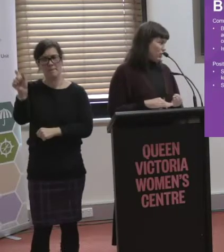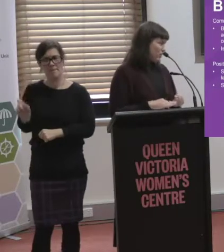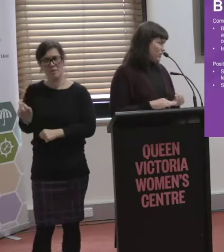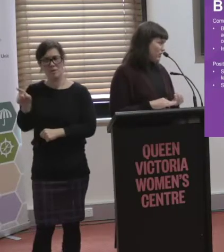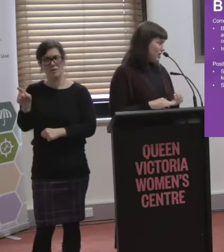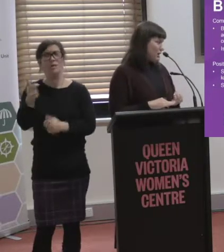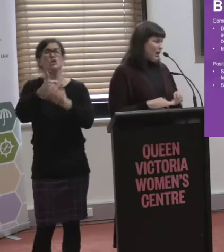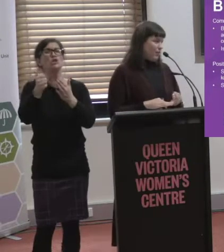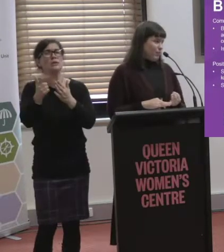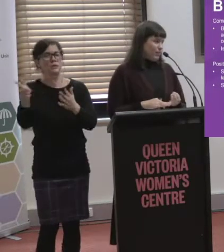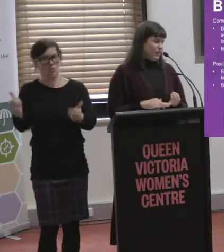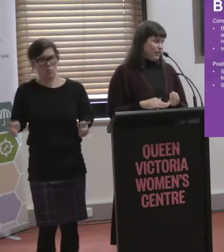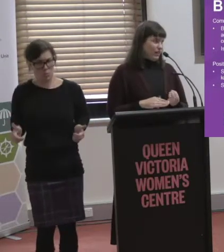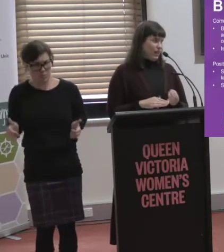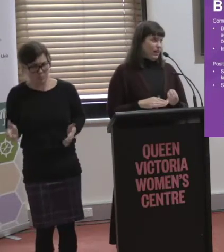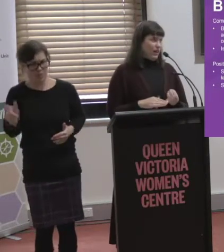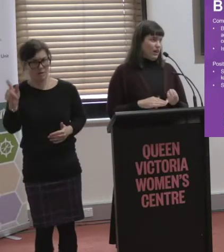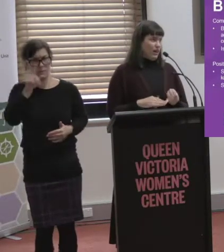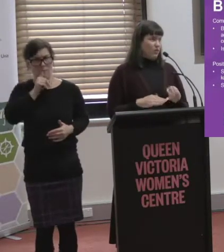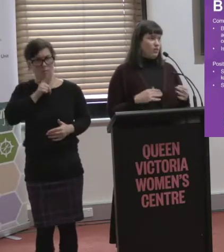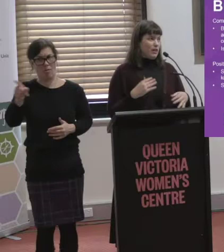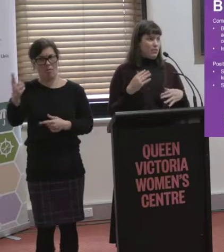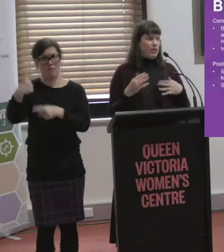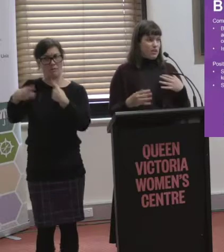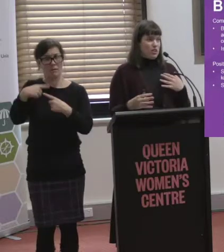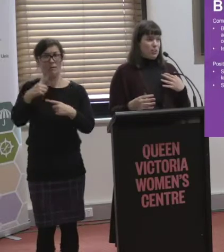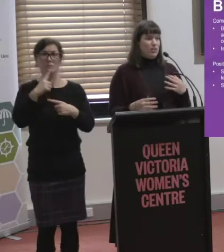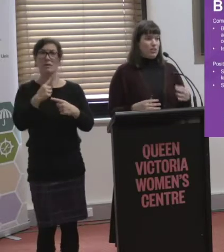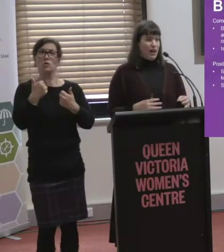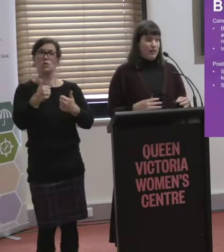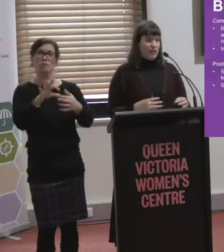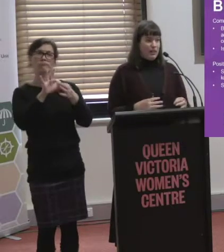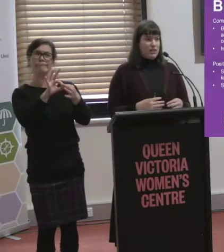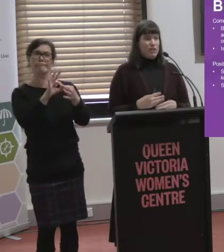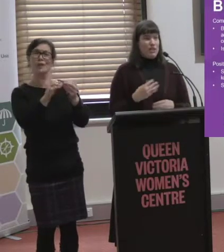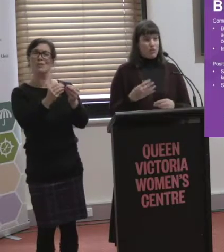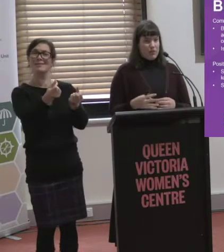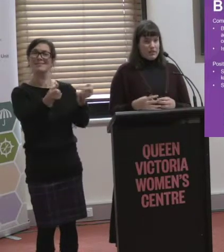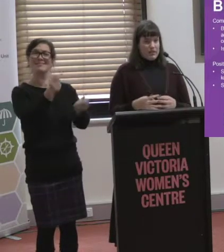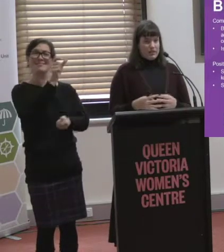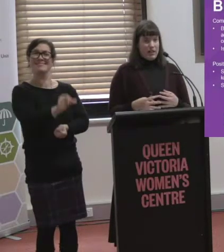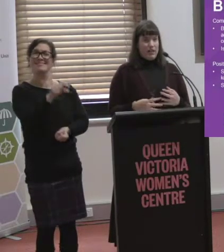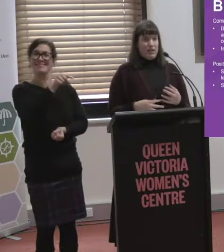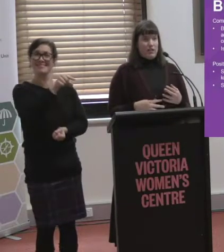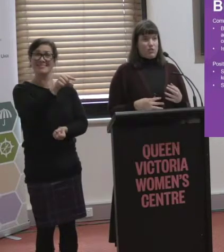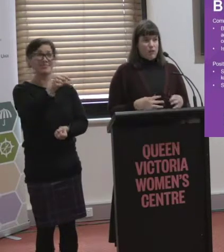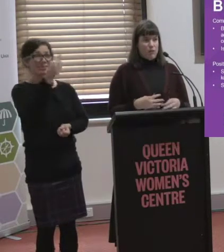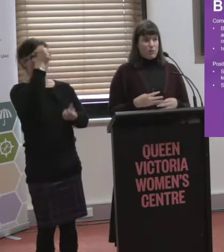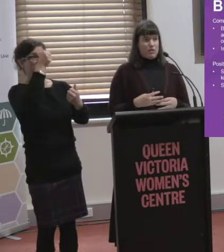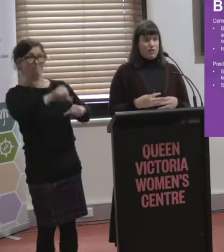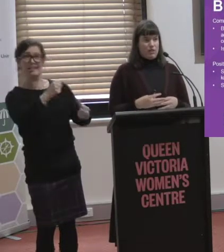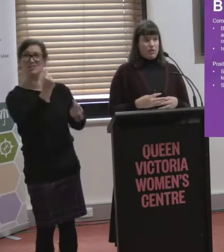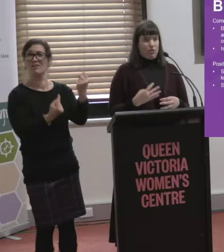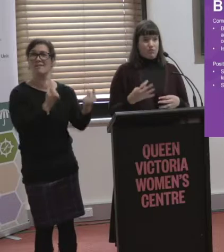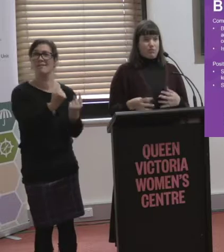usually wheelchair users, said that they developed a relationship with the driver so they knew what their needs are and the driver